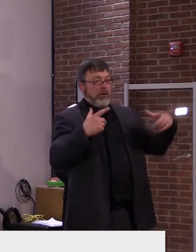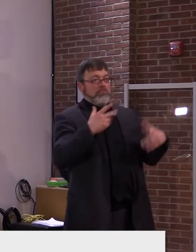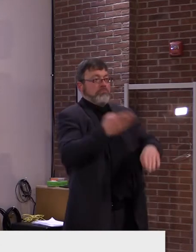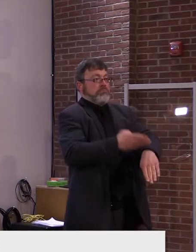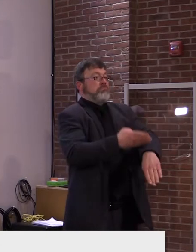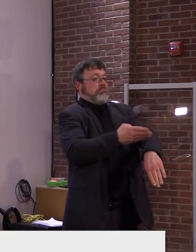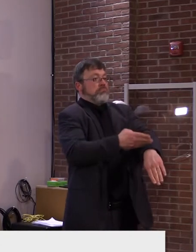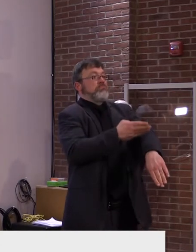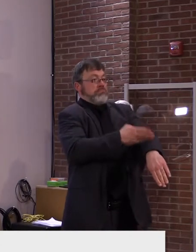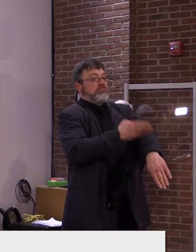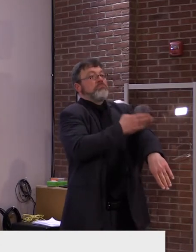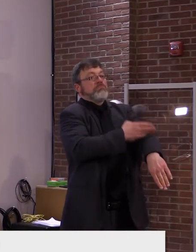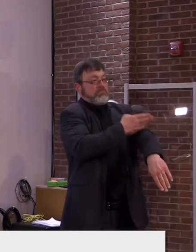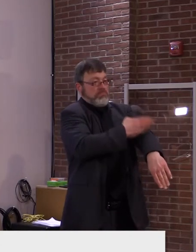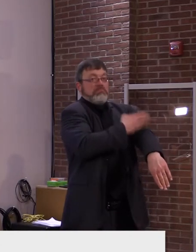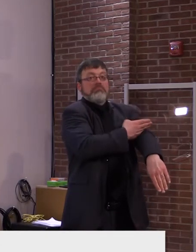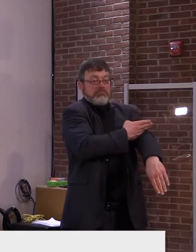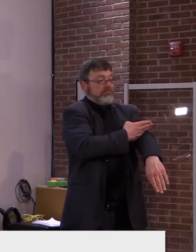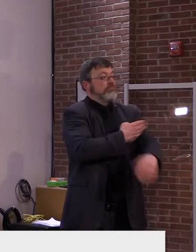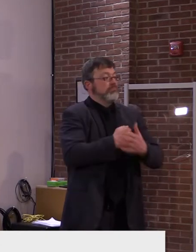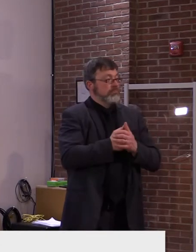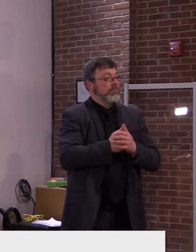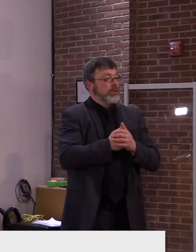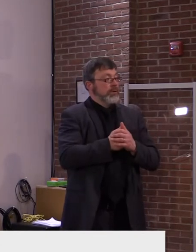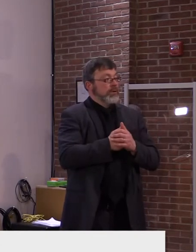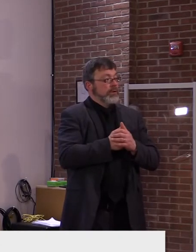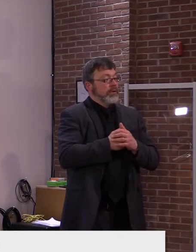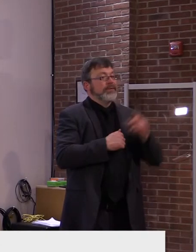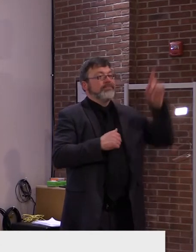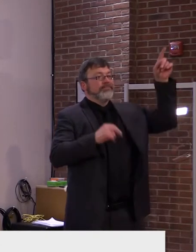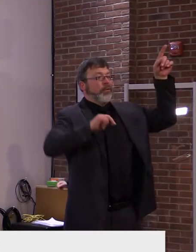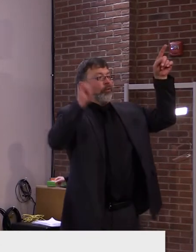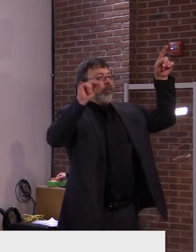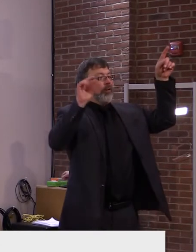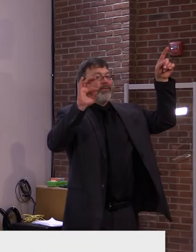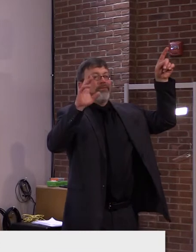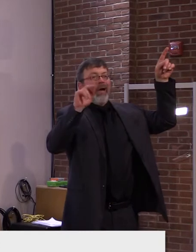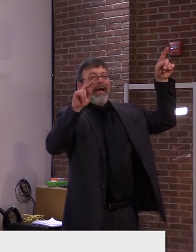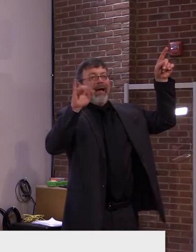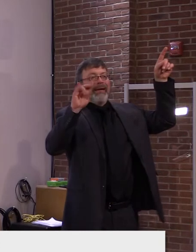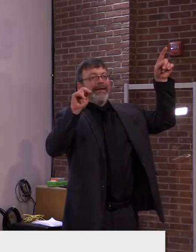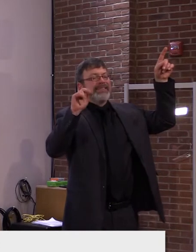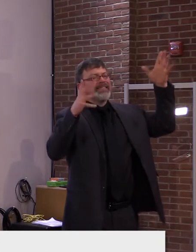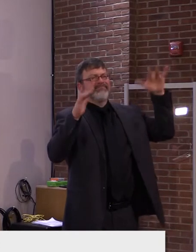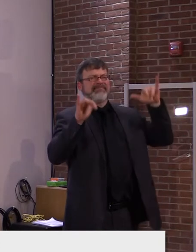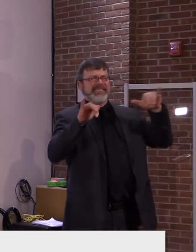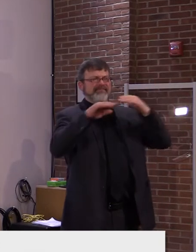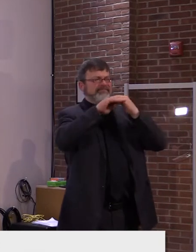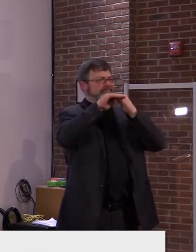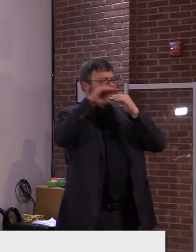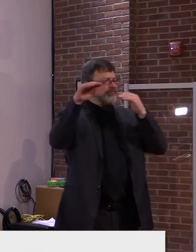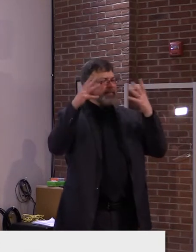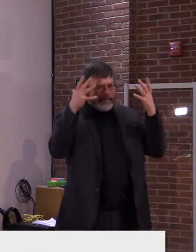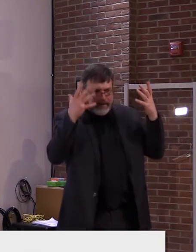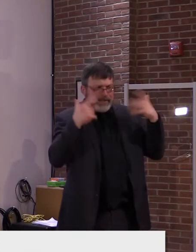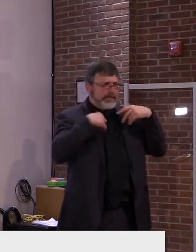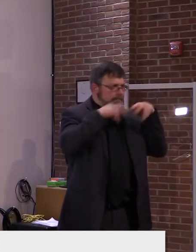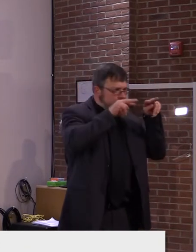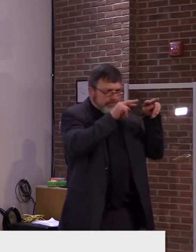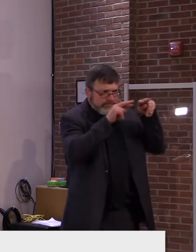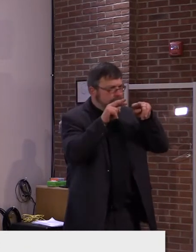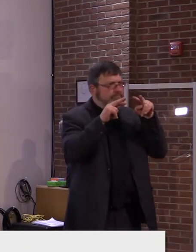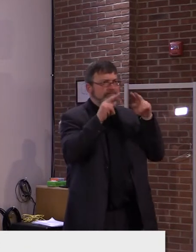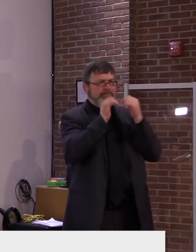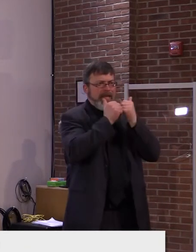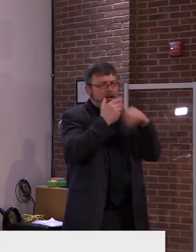is due to community transmission. As we've experienced, when there are high levels of community transmission, this can